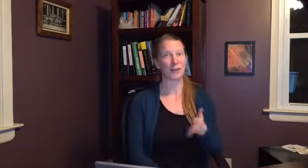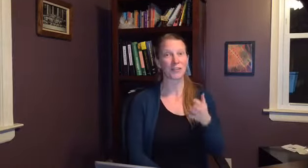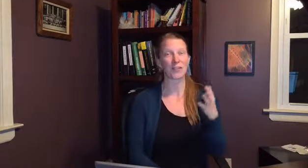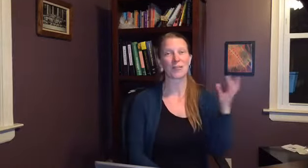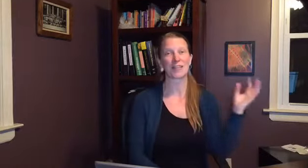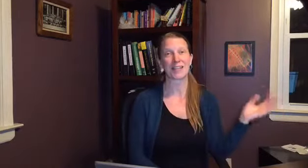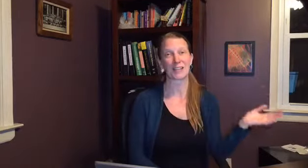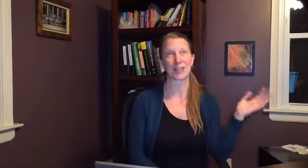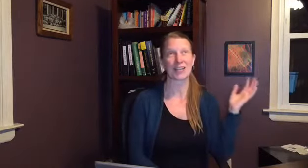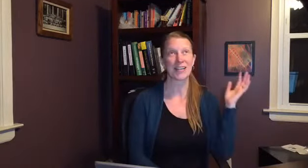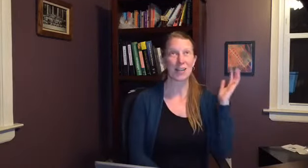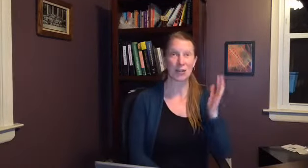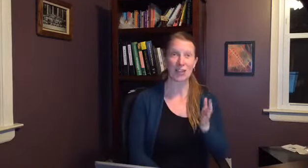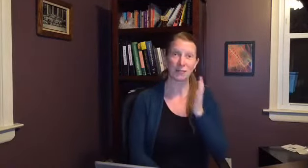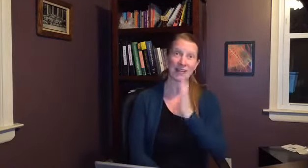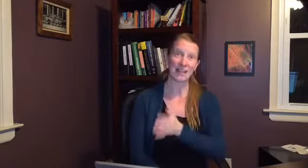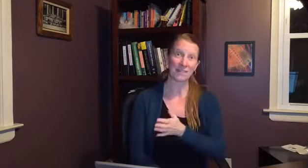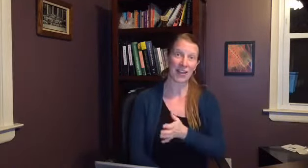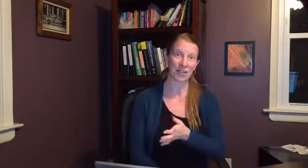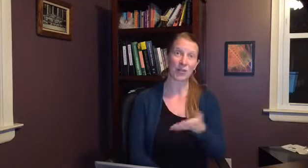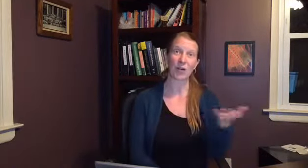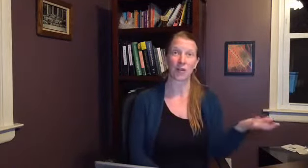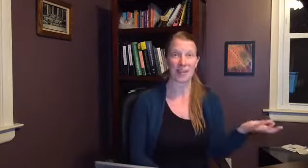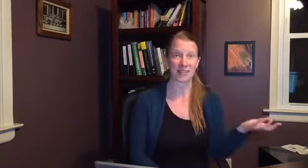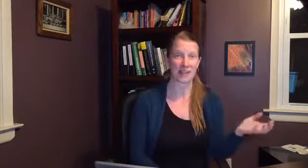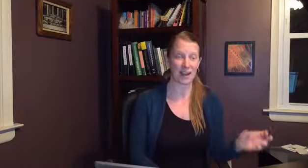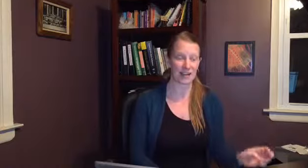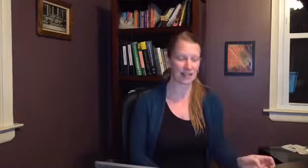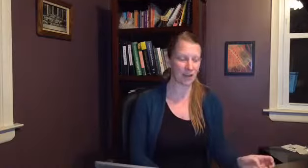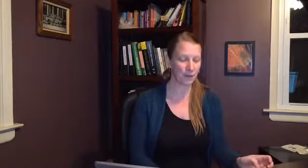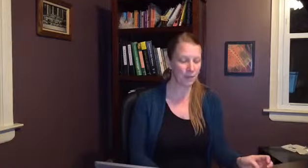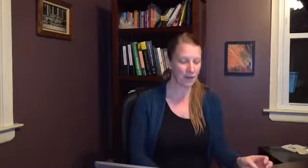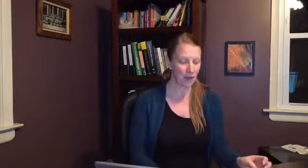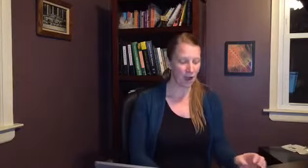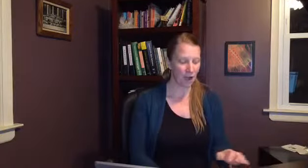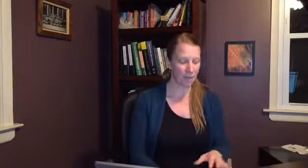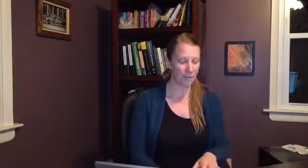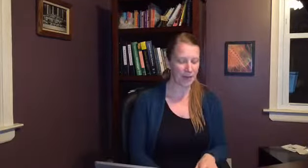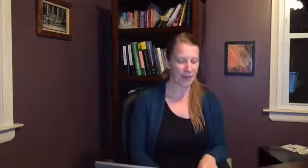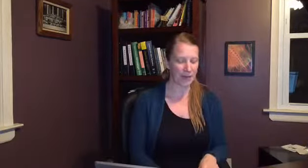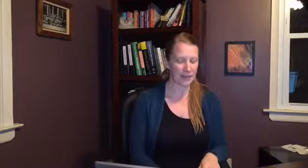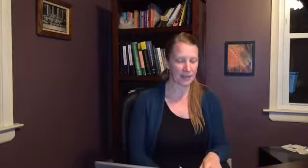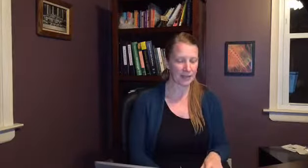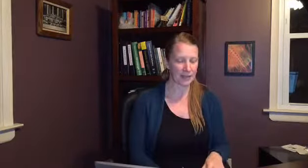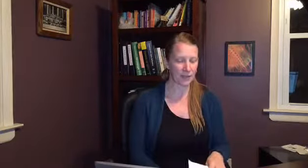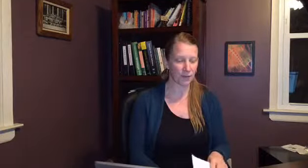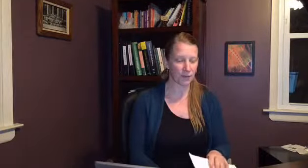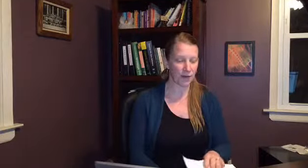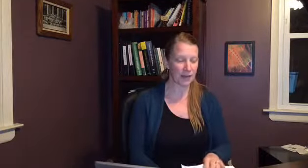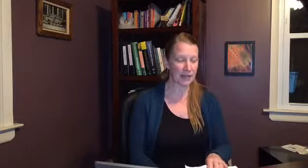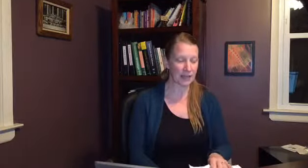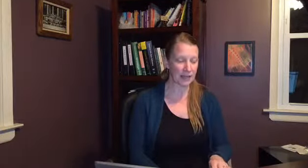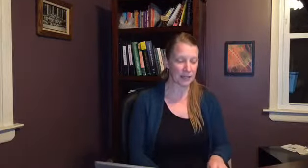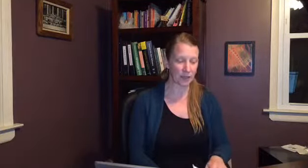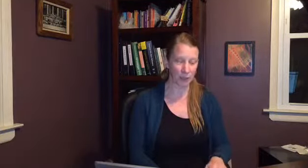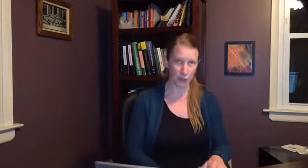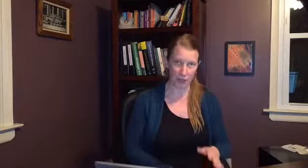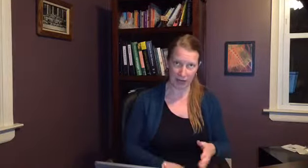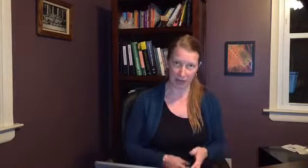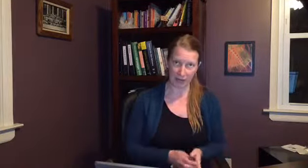into a sexually transmitted infection we call them stis now um and it's very easy to get in